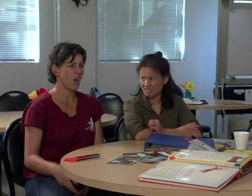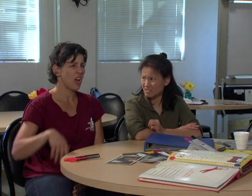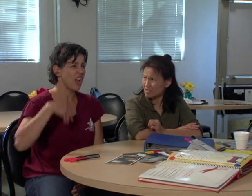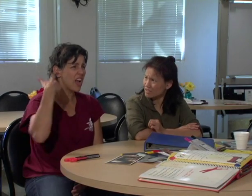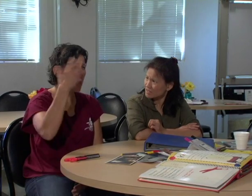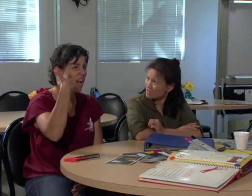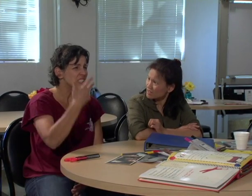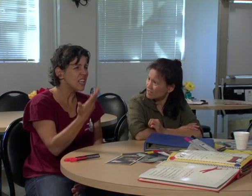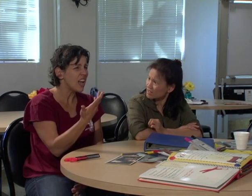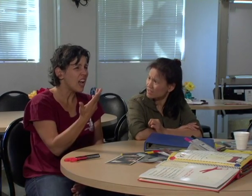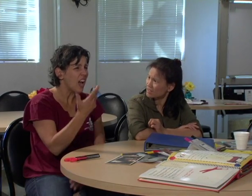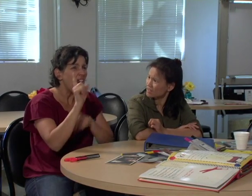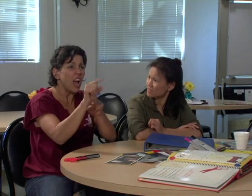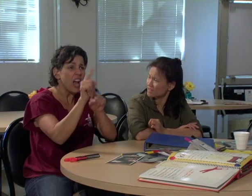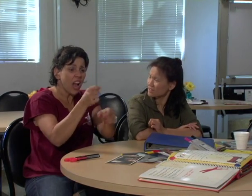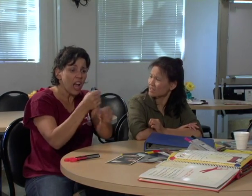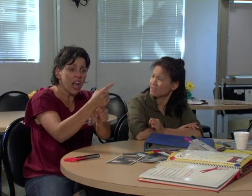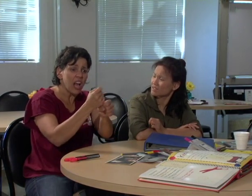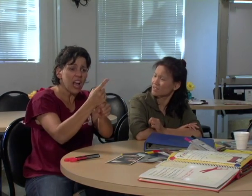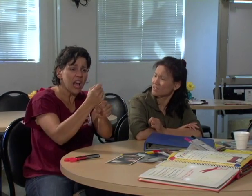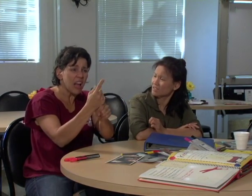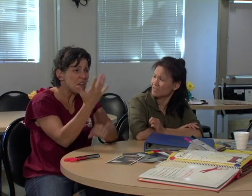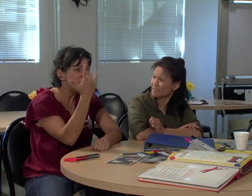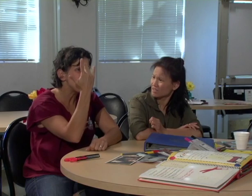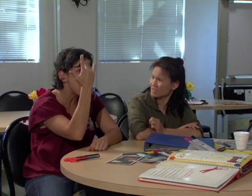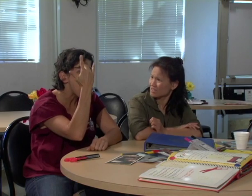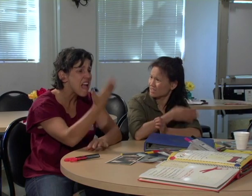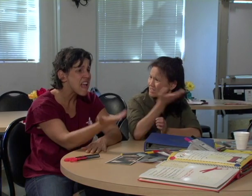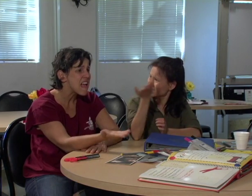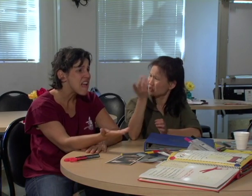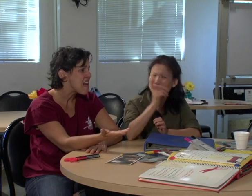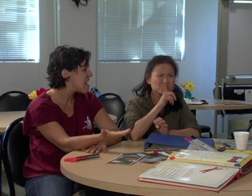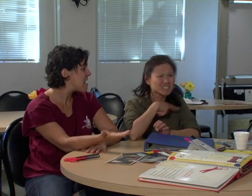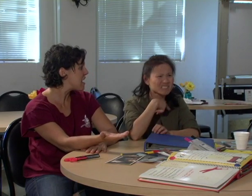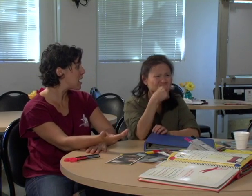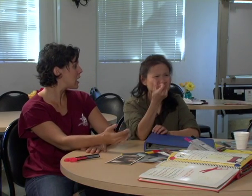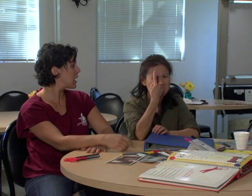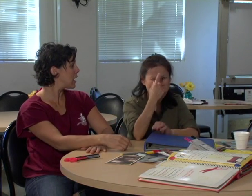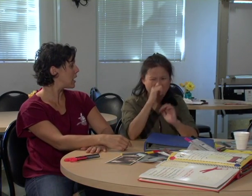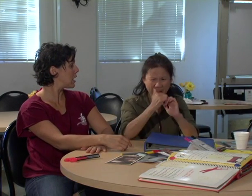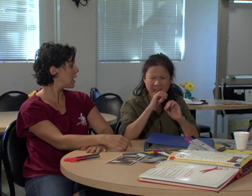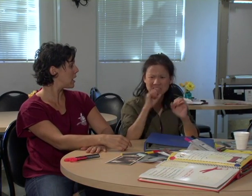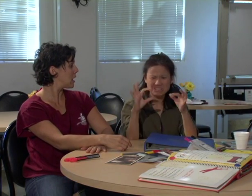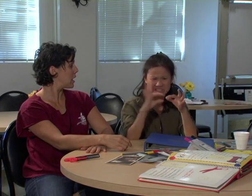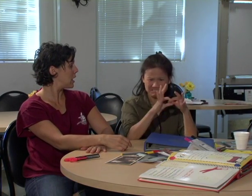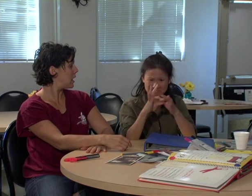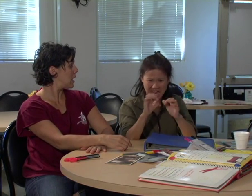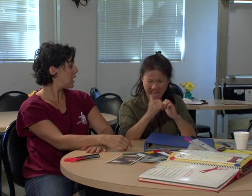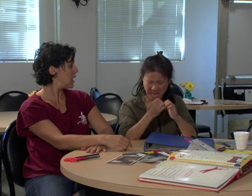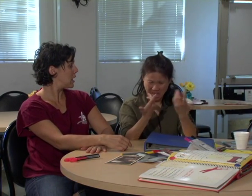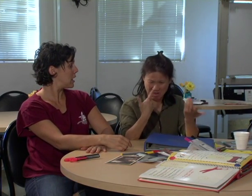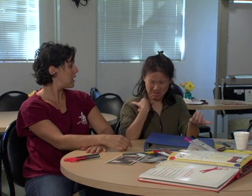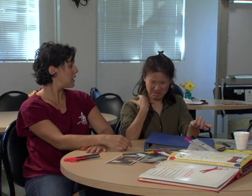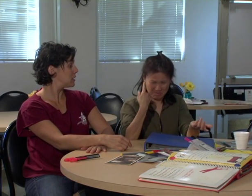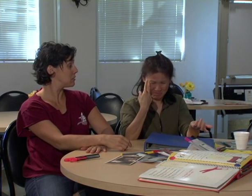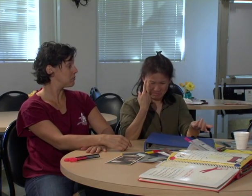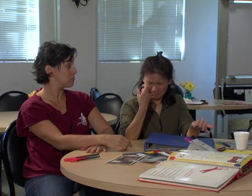That's crazy. Every year? Why? Yeah, I don't understand how age has anything to do with it anyways.